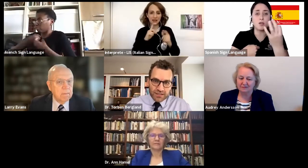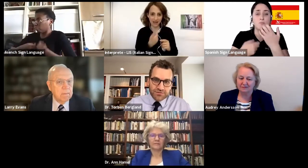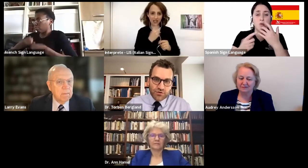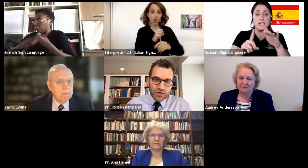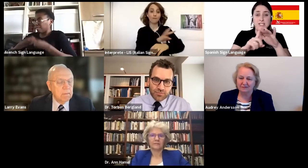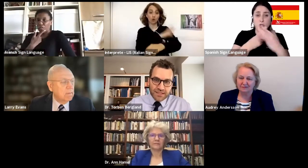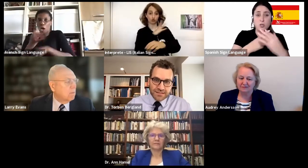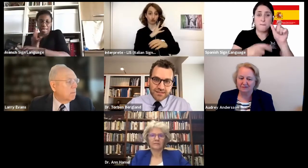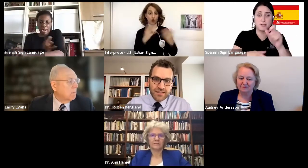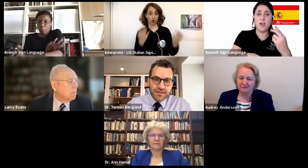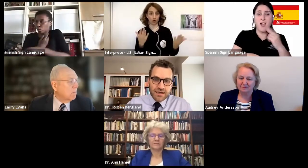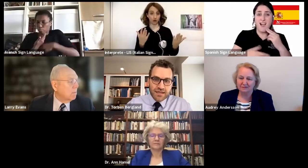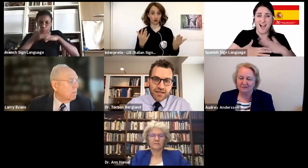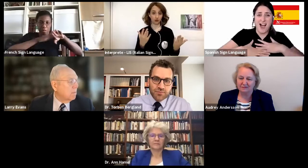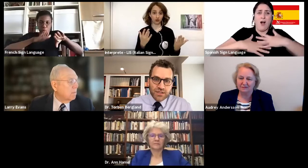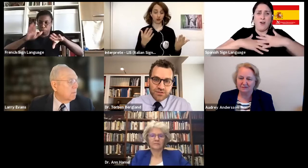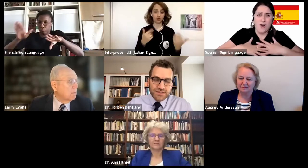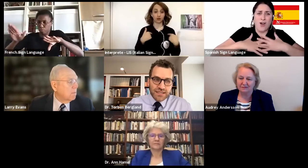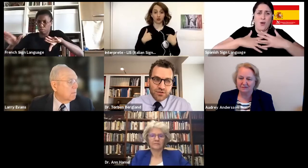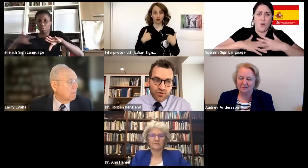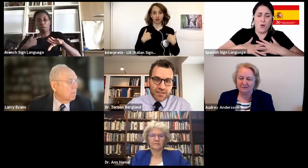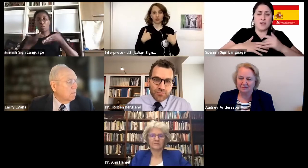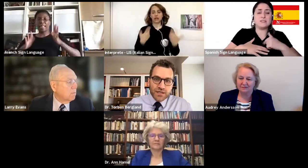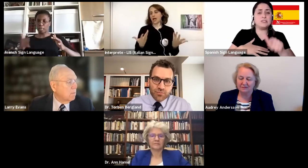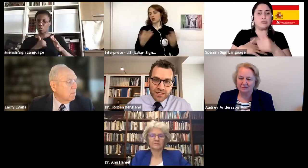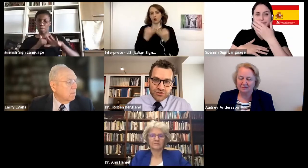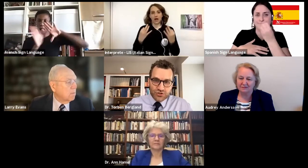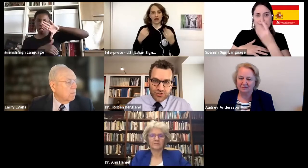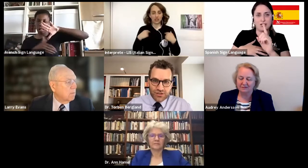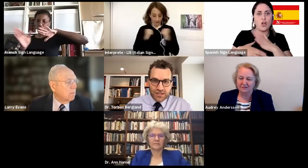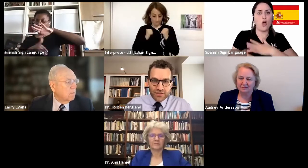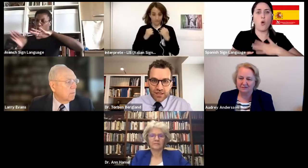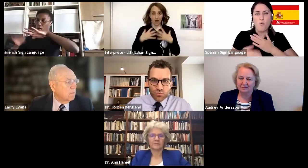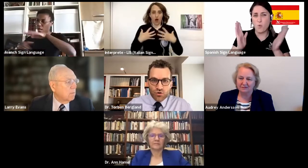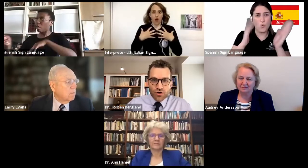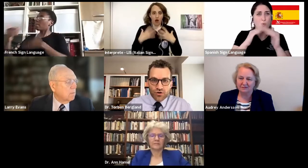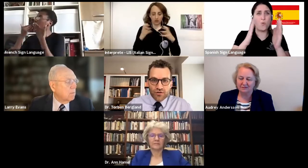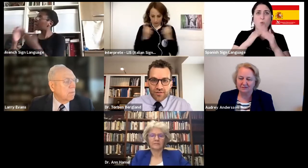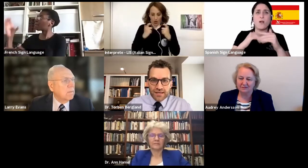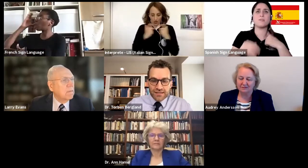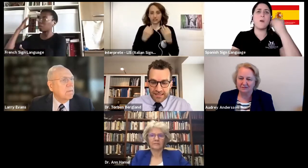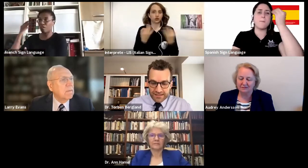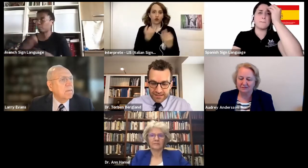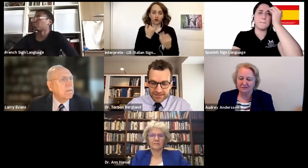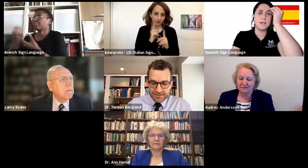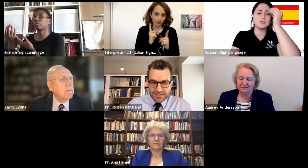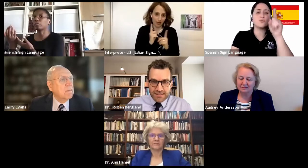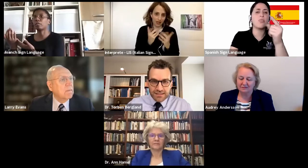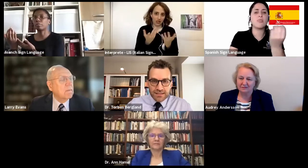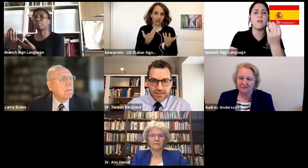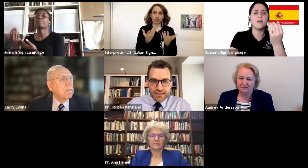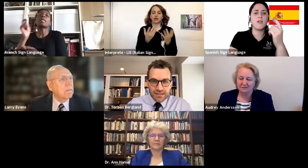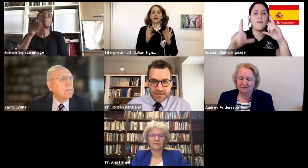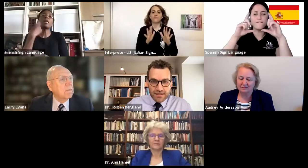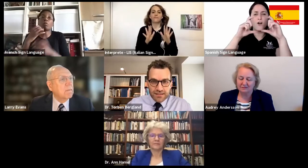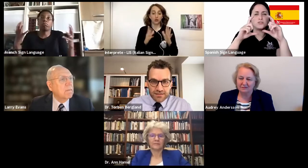and it's very unpleasant. But I would say, look at the bigger picture and work on that and, and seek